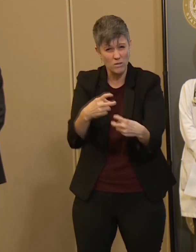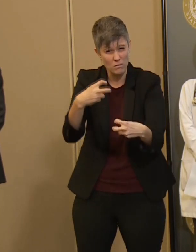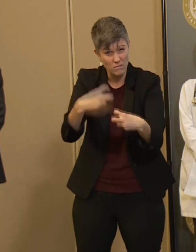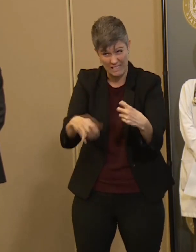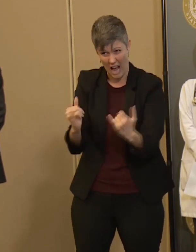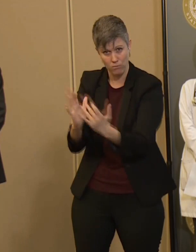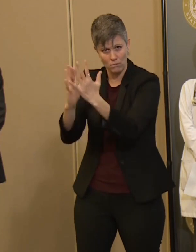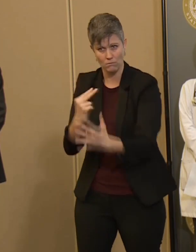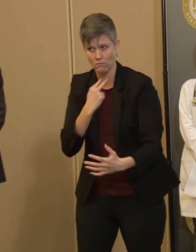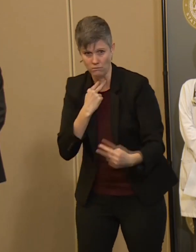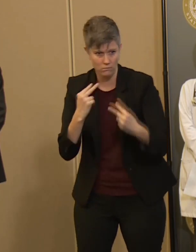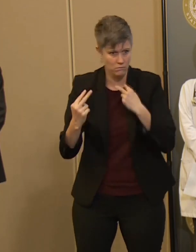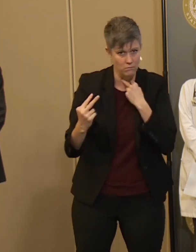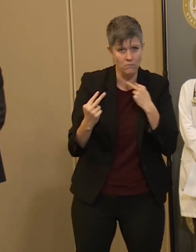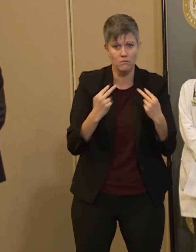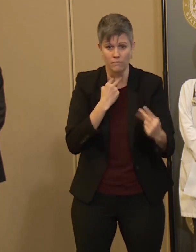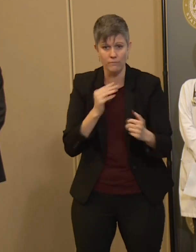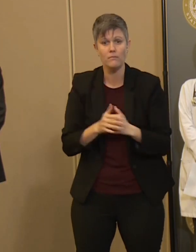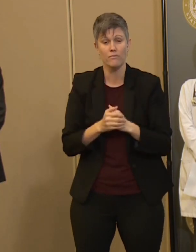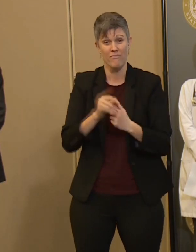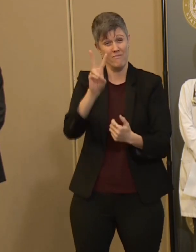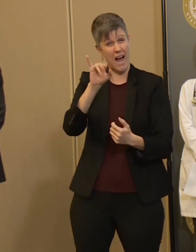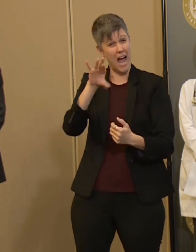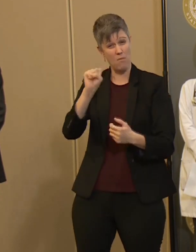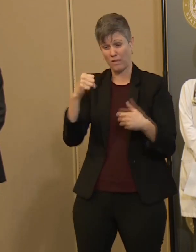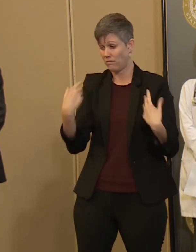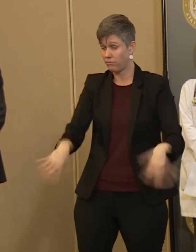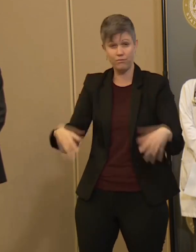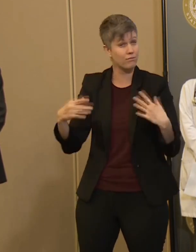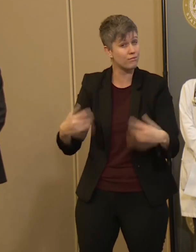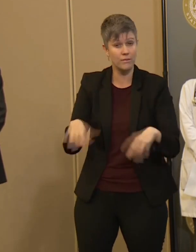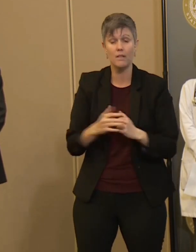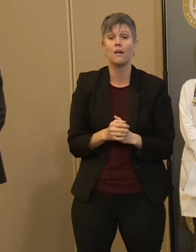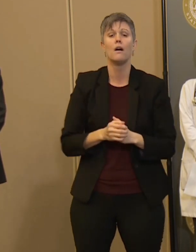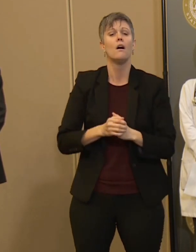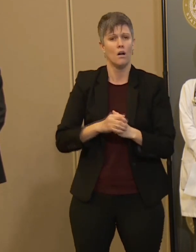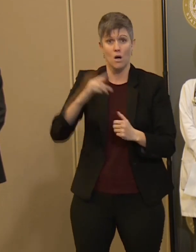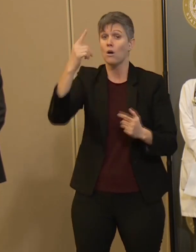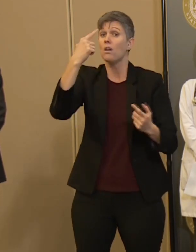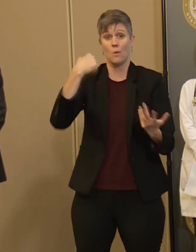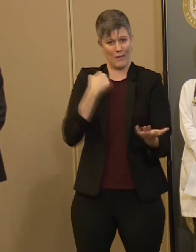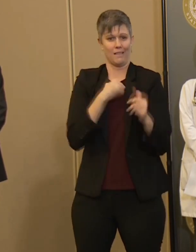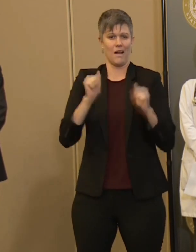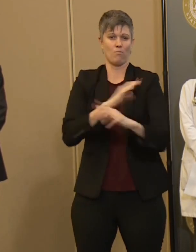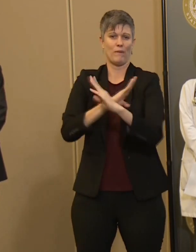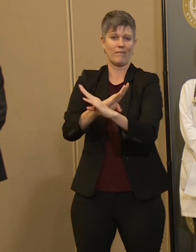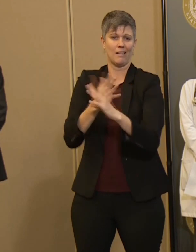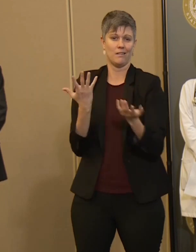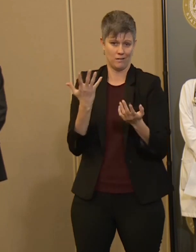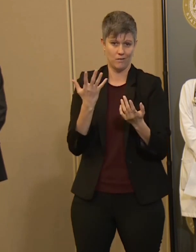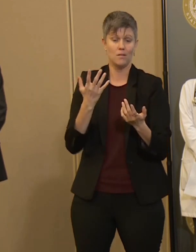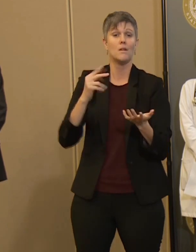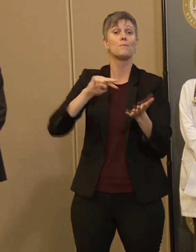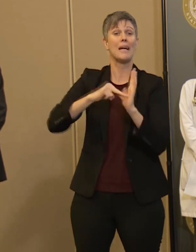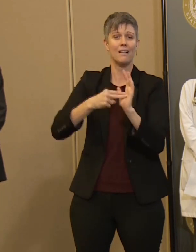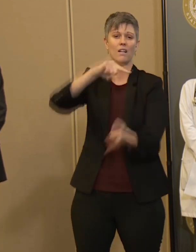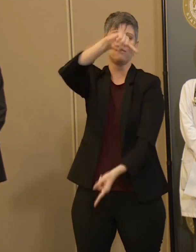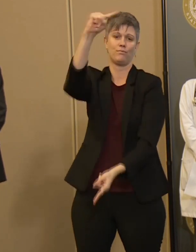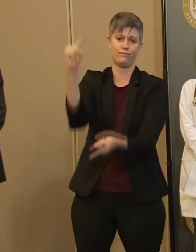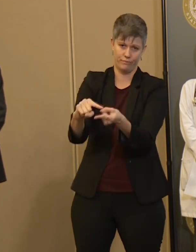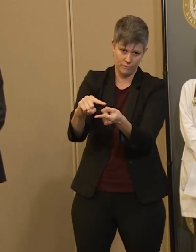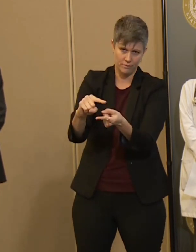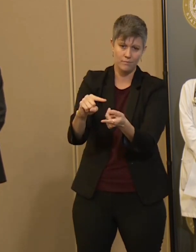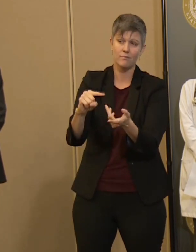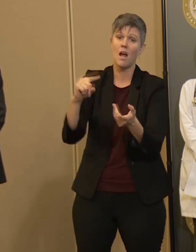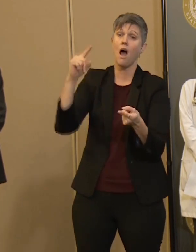with this virus and one that we can prevent or at the very least delay substantially until we can be more